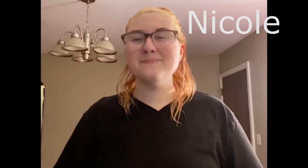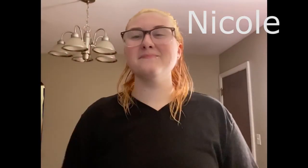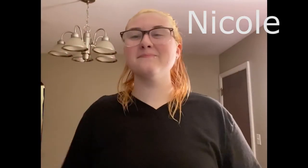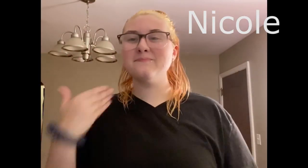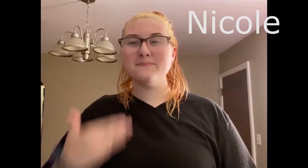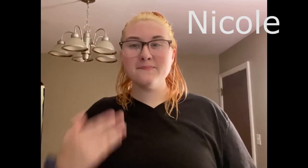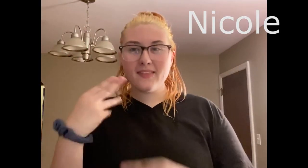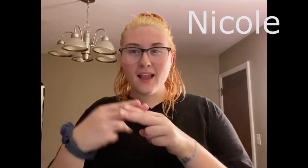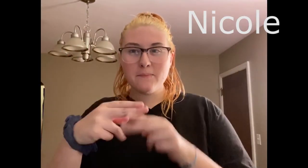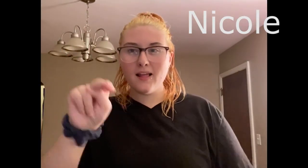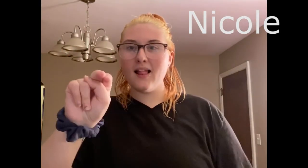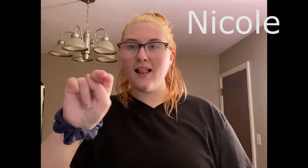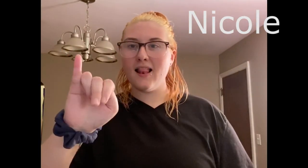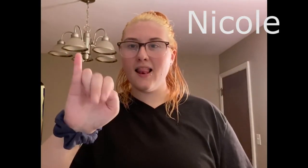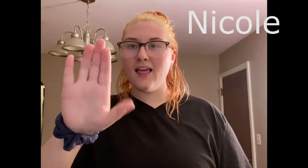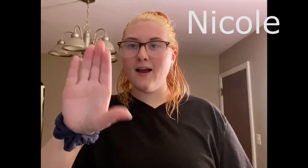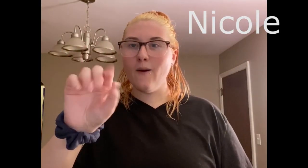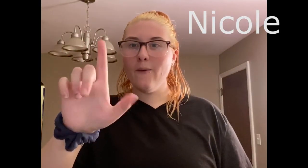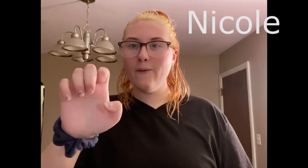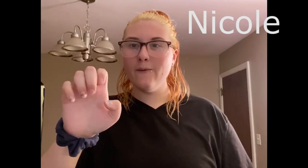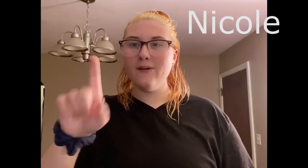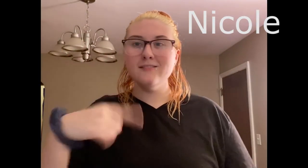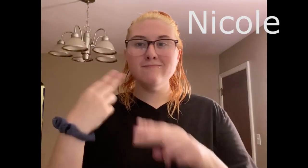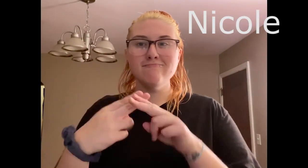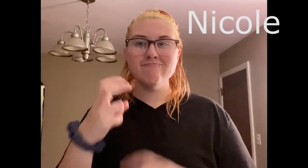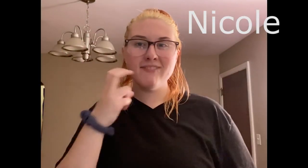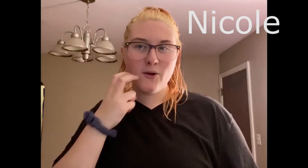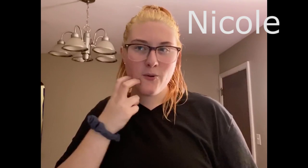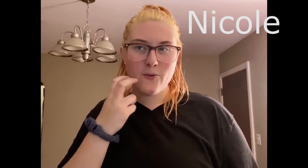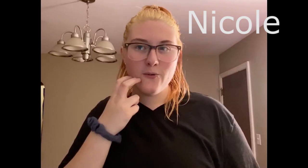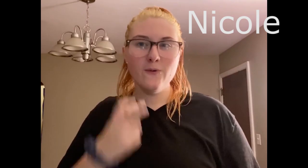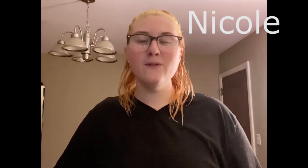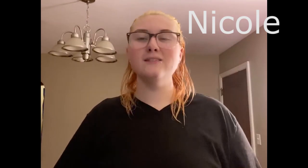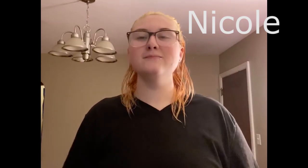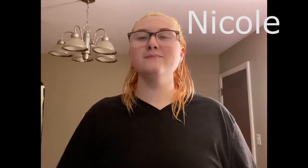Hello everyone, my name is Nicole and this is my name sign.